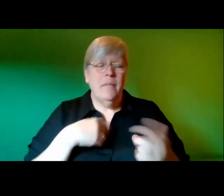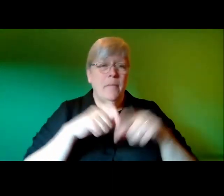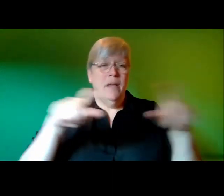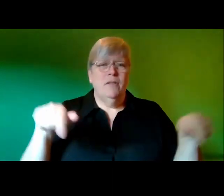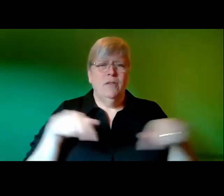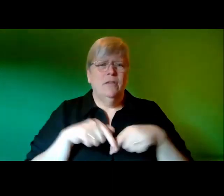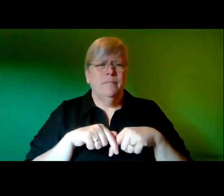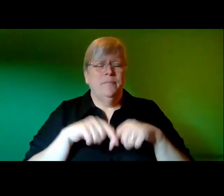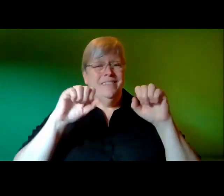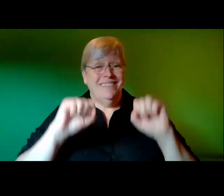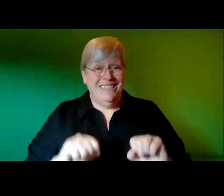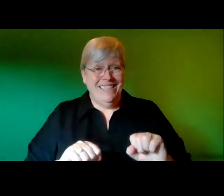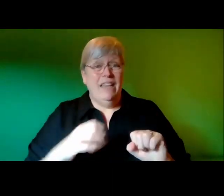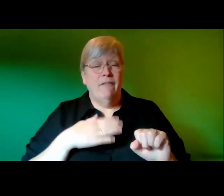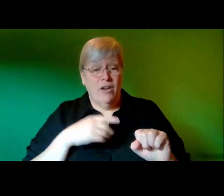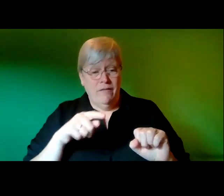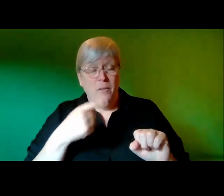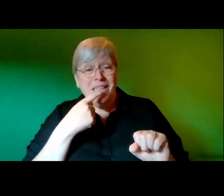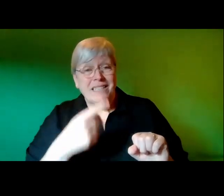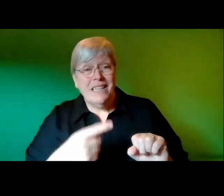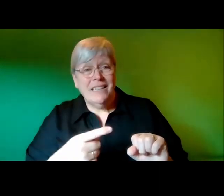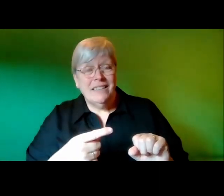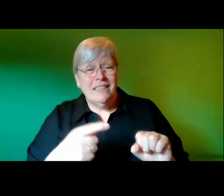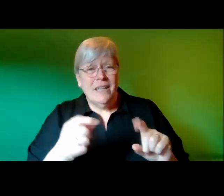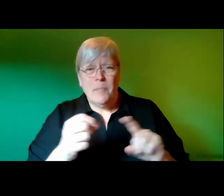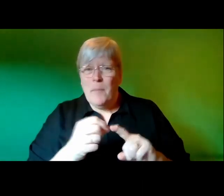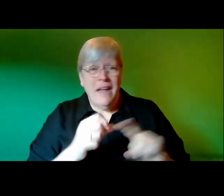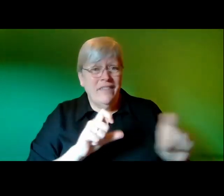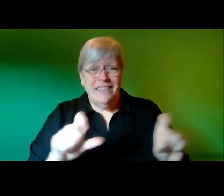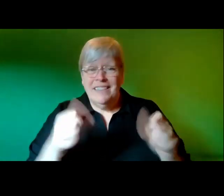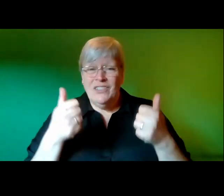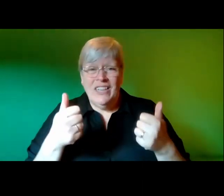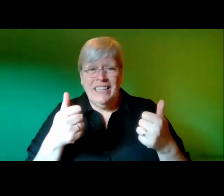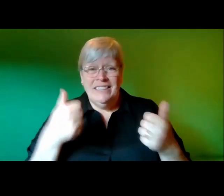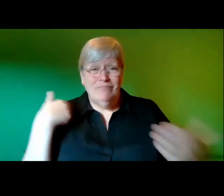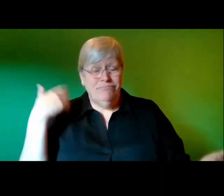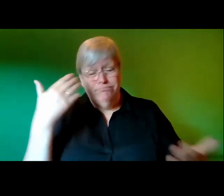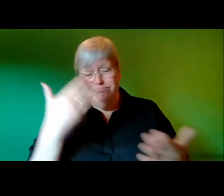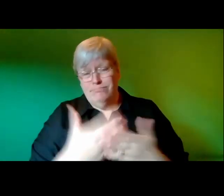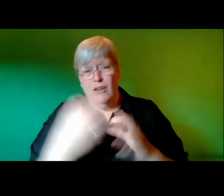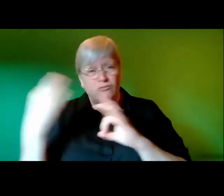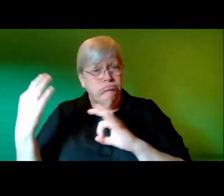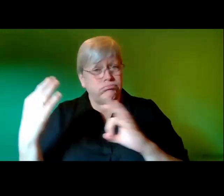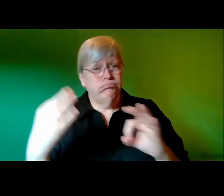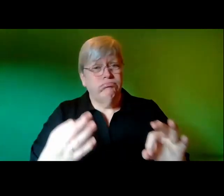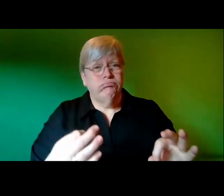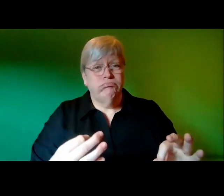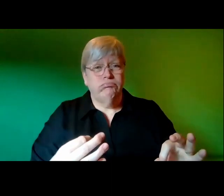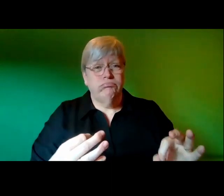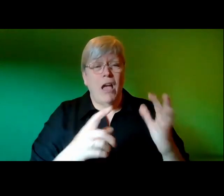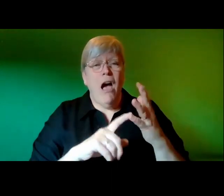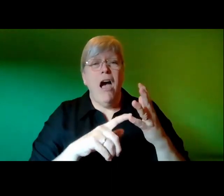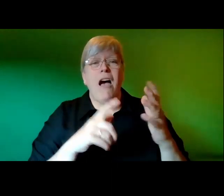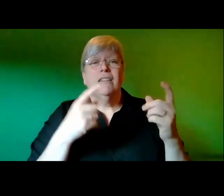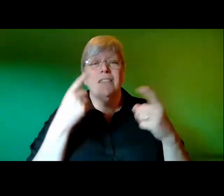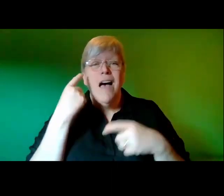there and i sat down in front of him and said you know parvious this is great it's been so long since we've met and my uncle's eyes dampened saying